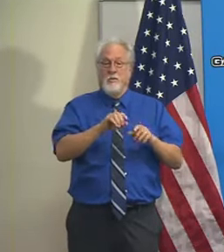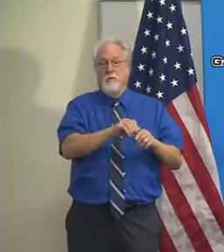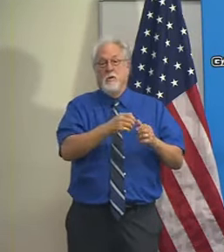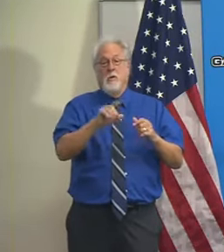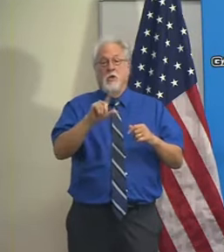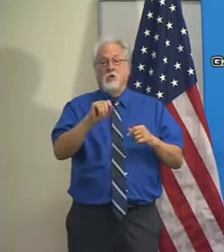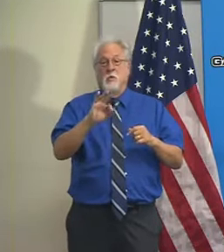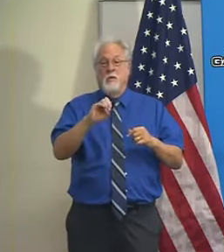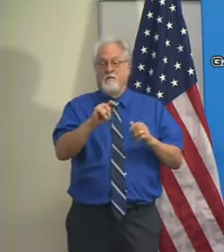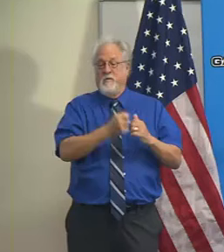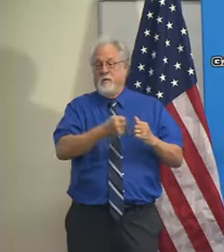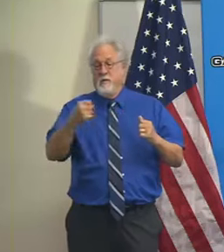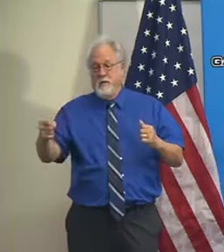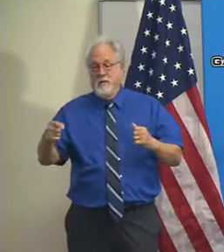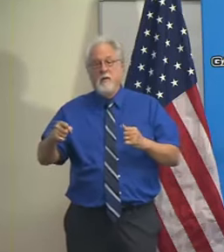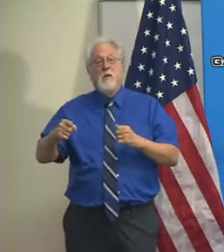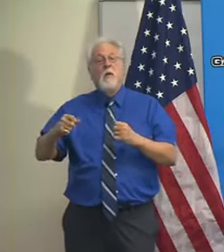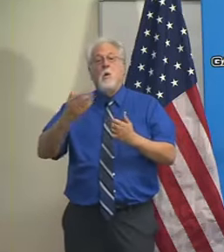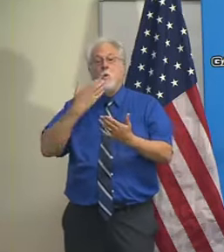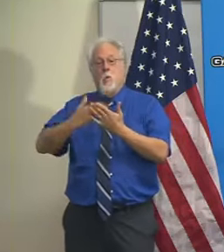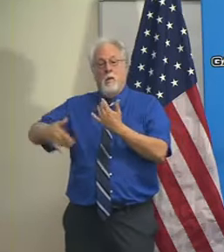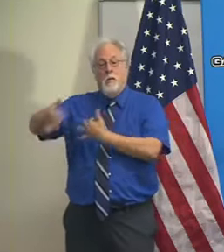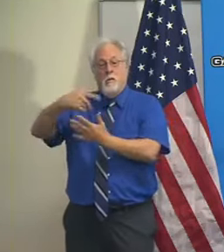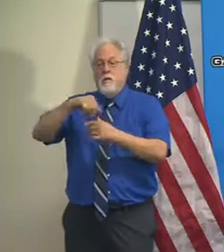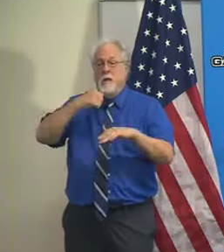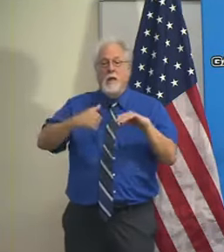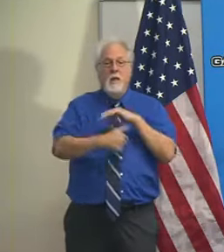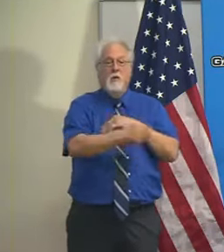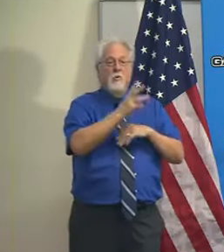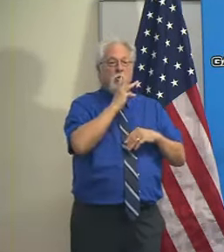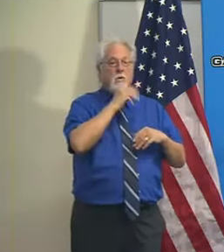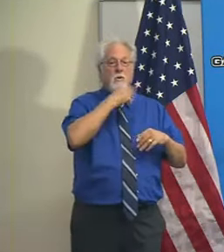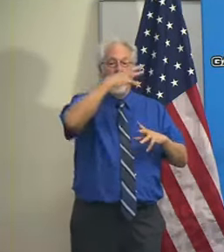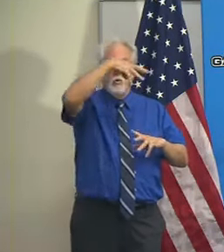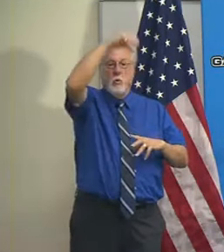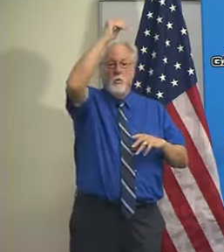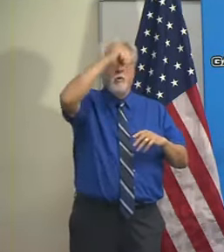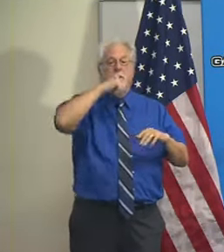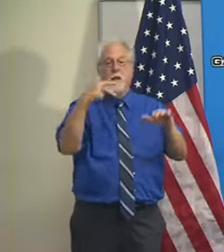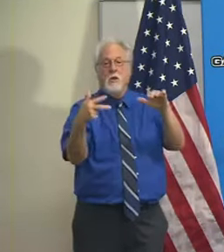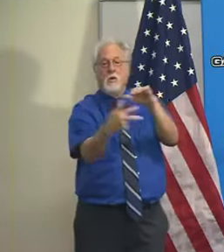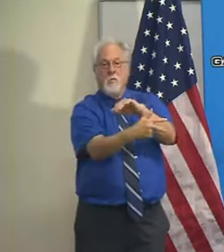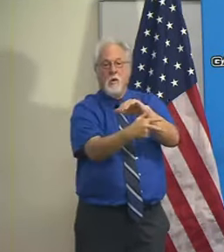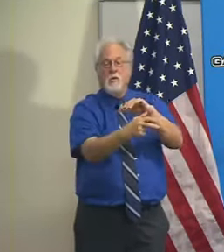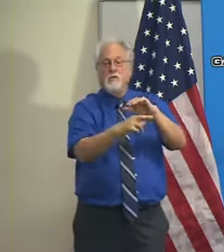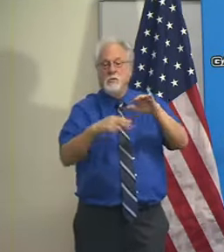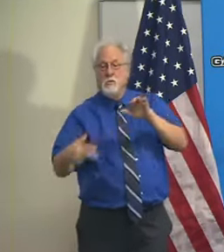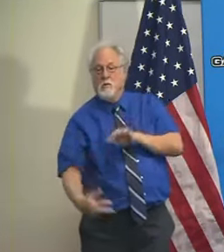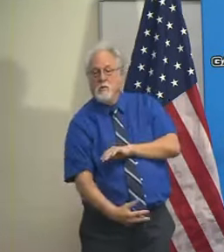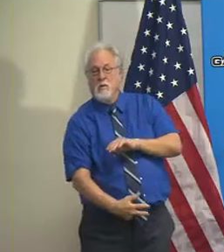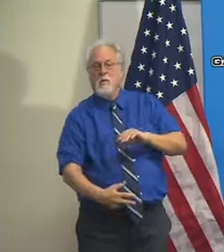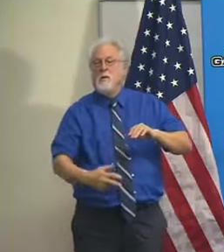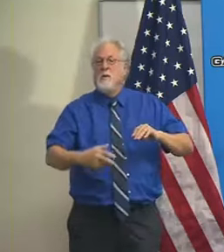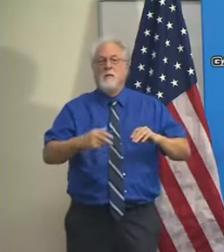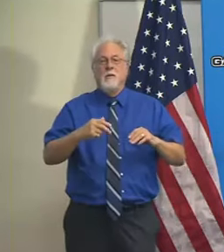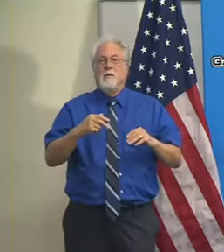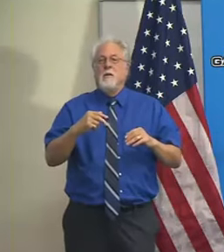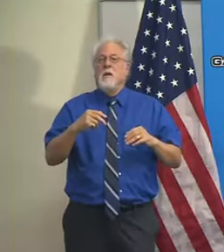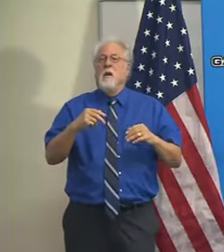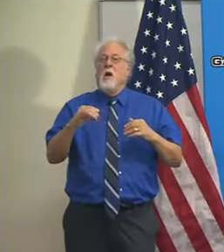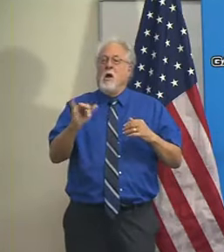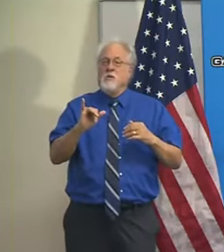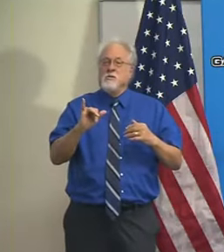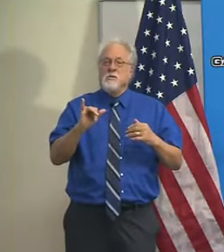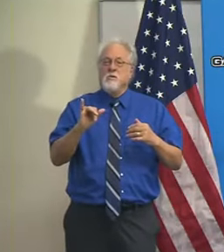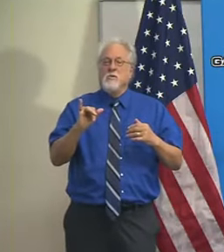in a well-ventilated area, not under a window or a vent, certainly not in a garage or a crawl space or something like that. I